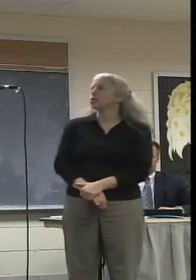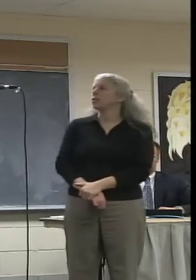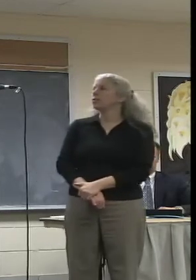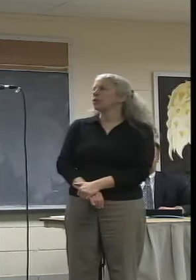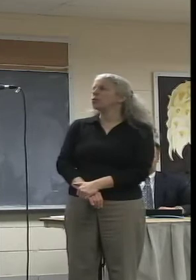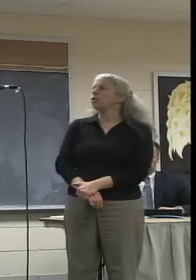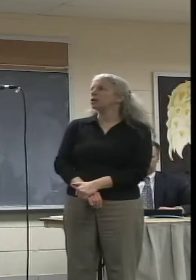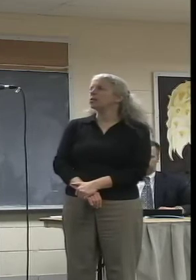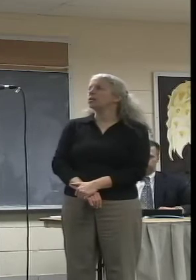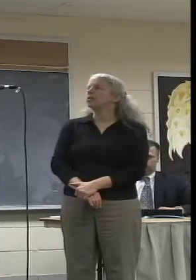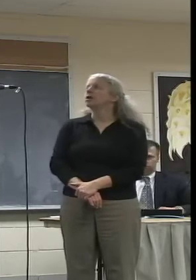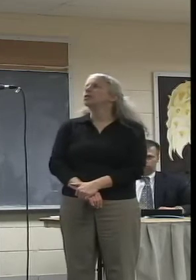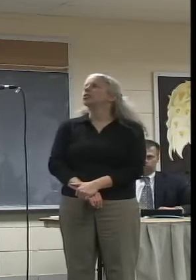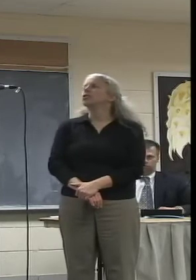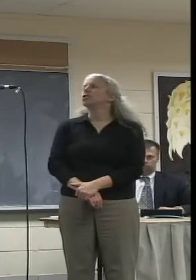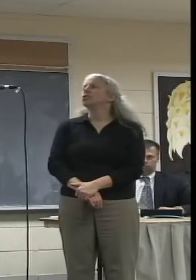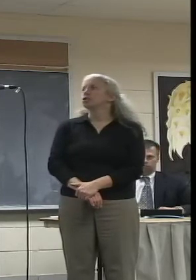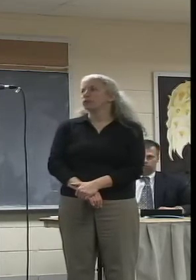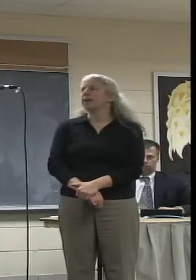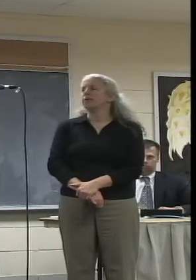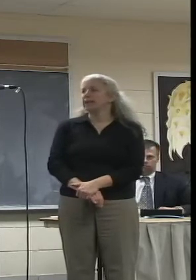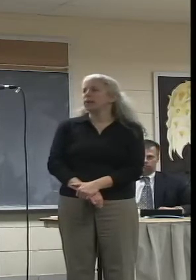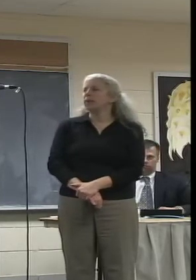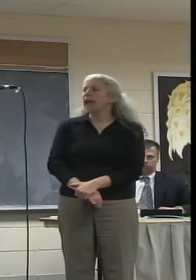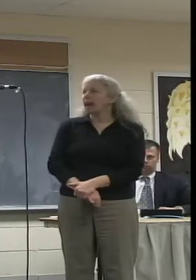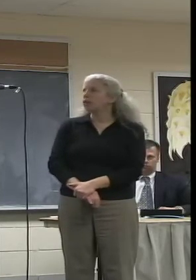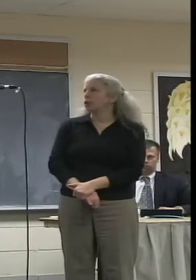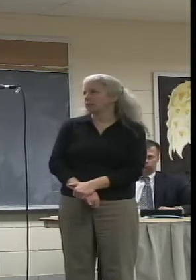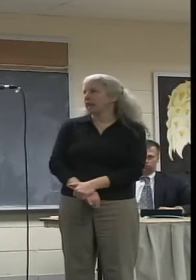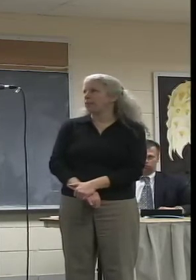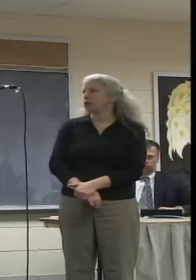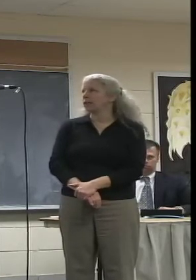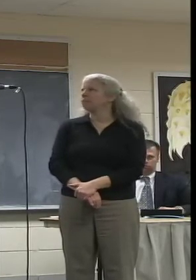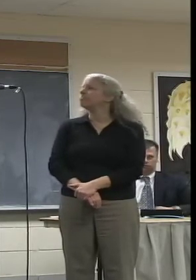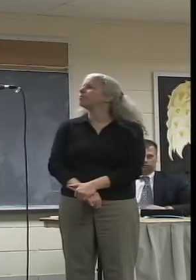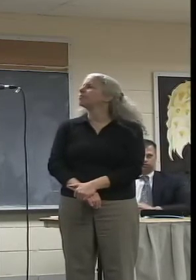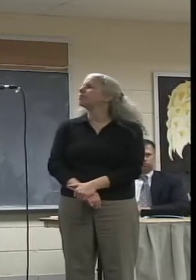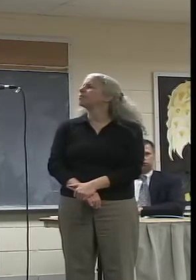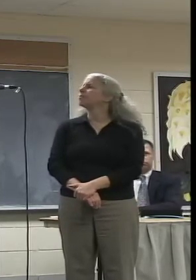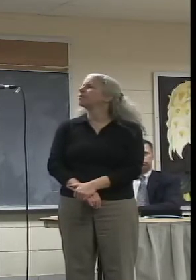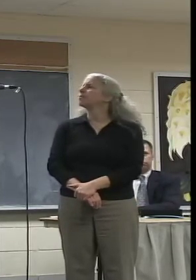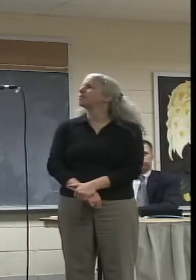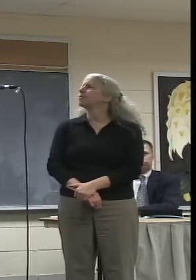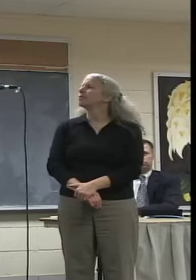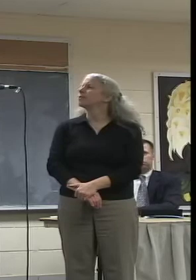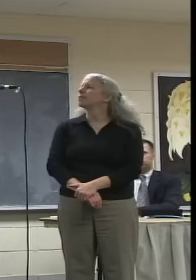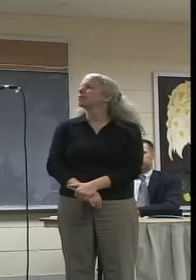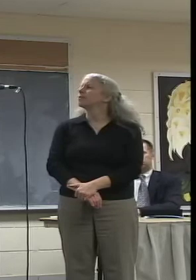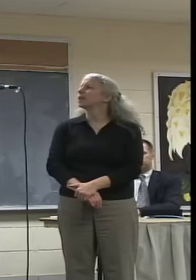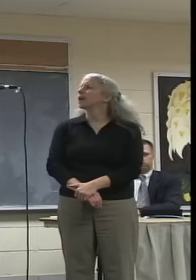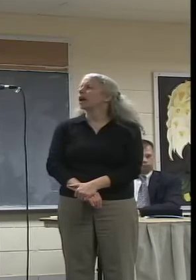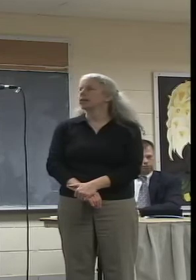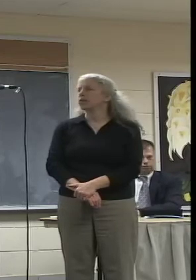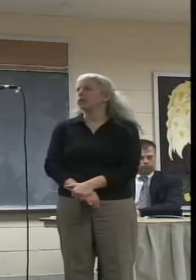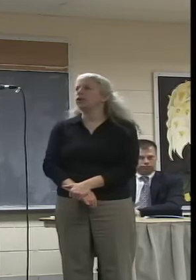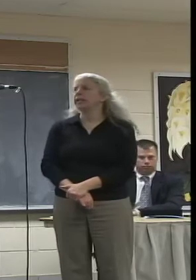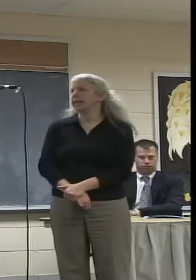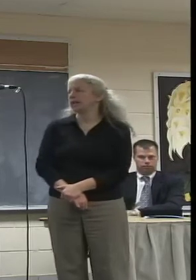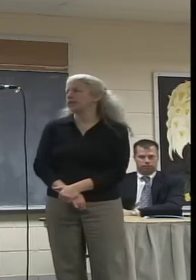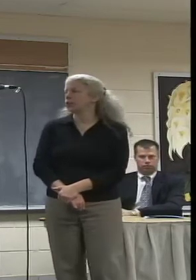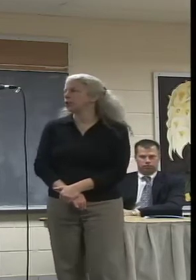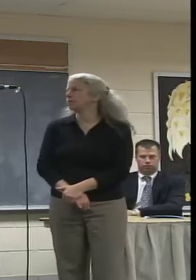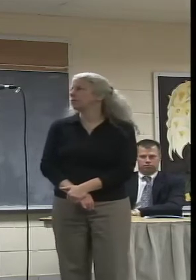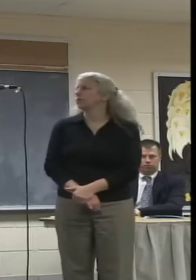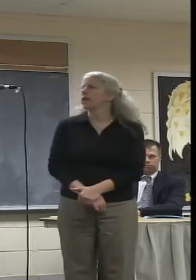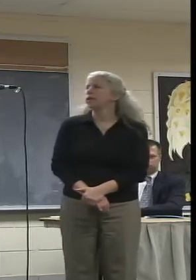city council will vote for that we have closed captioning. I recommend that we have closed captioning. On community